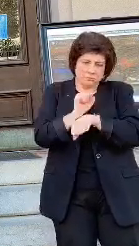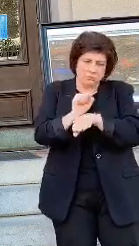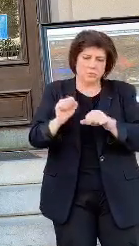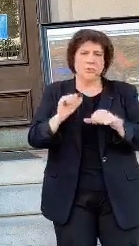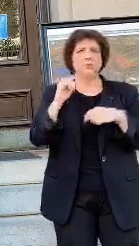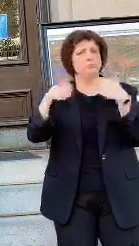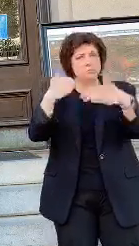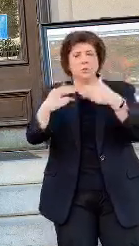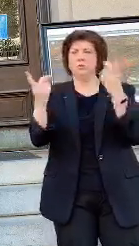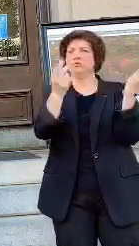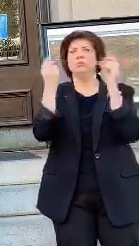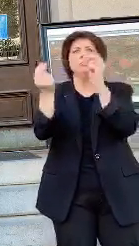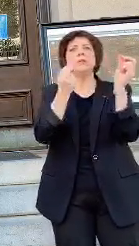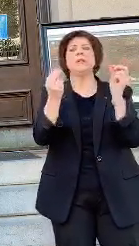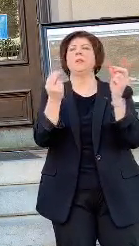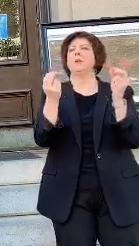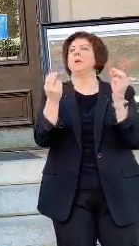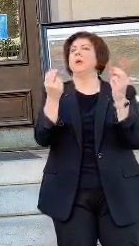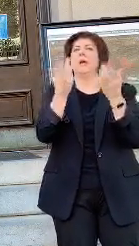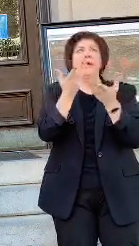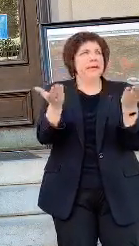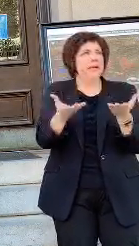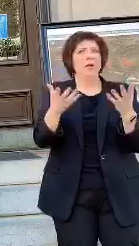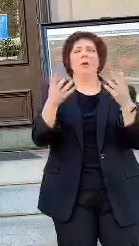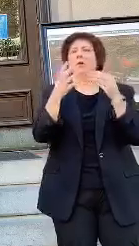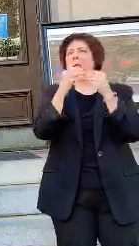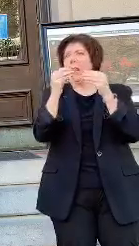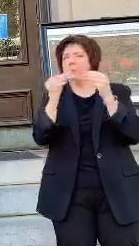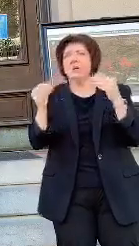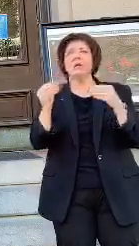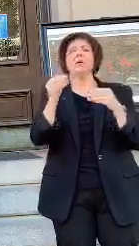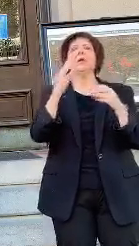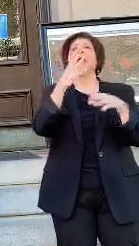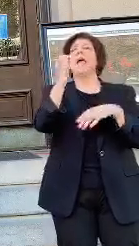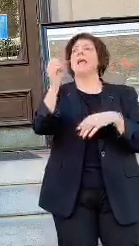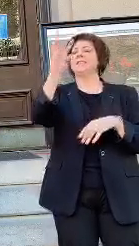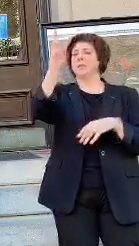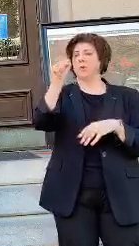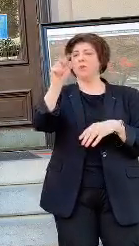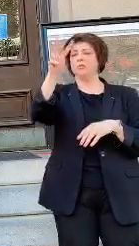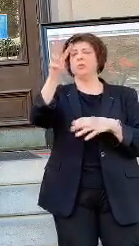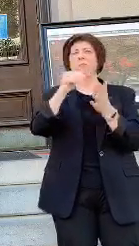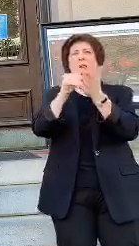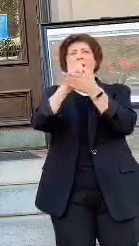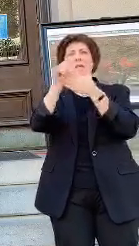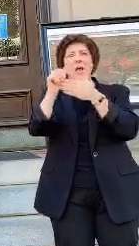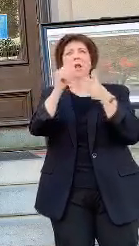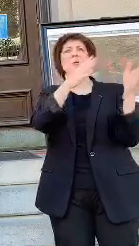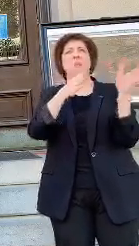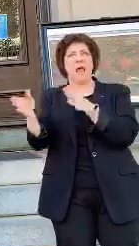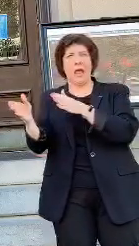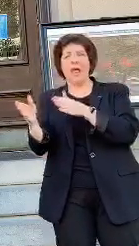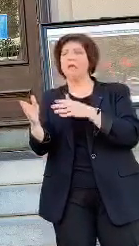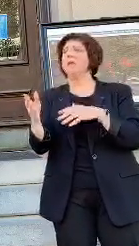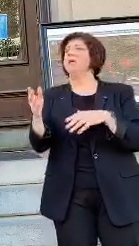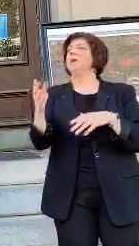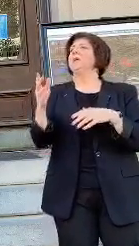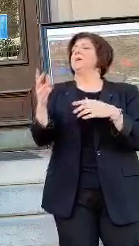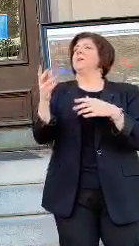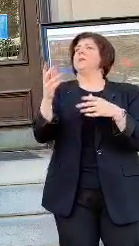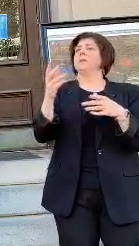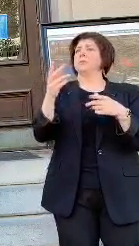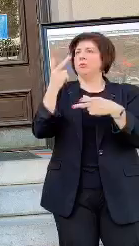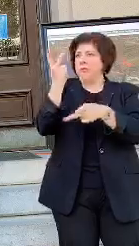Columbia plan as well, a $6.25 million plan designed to keep